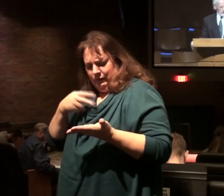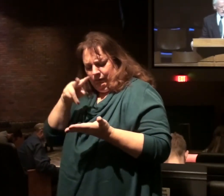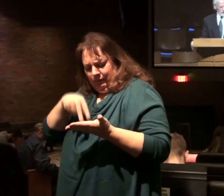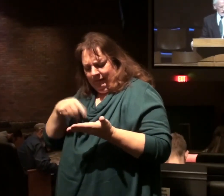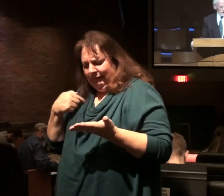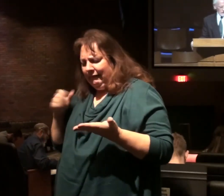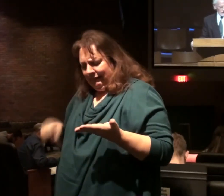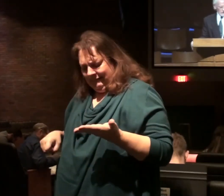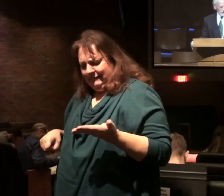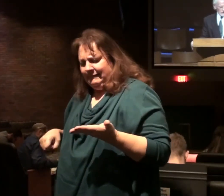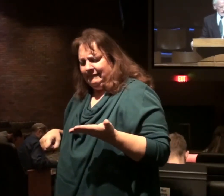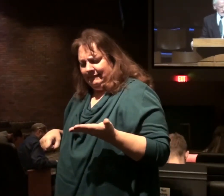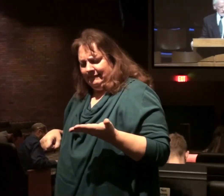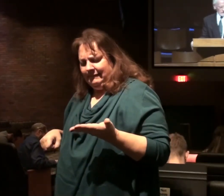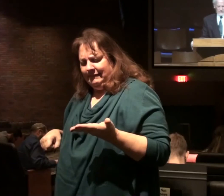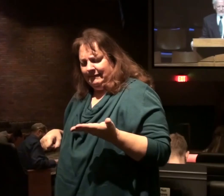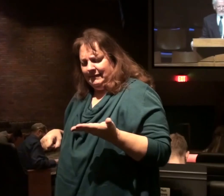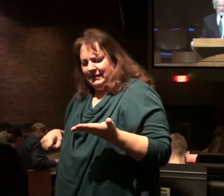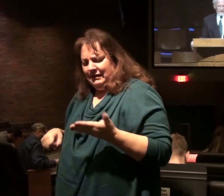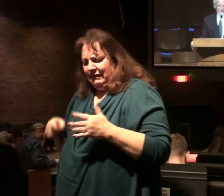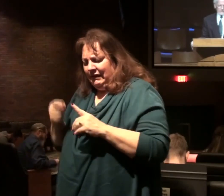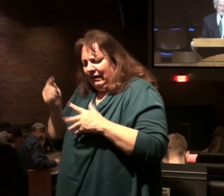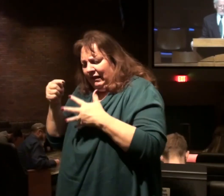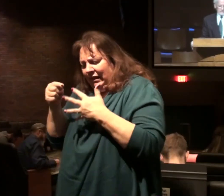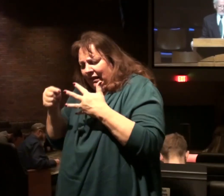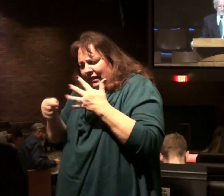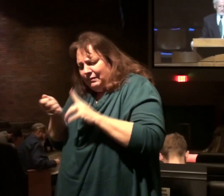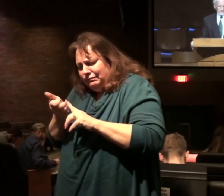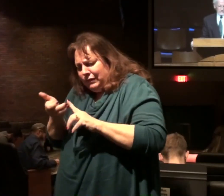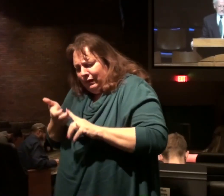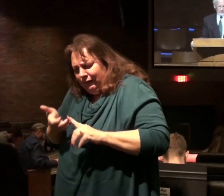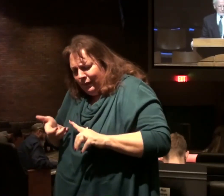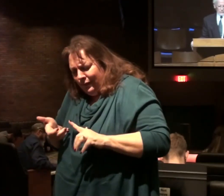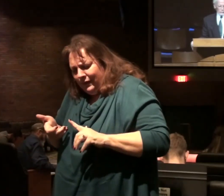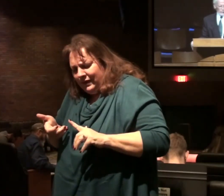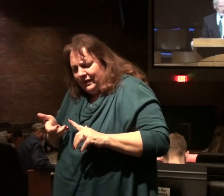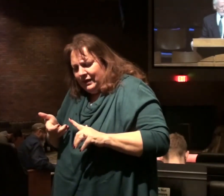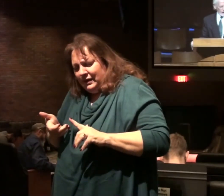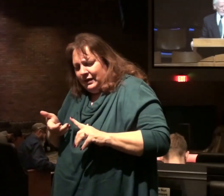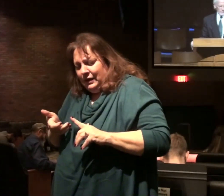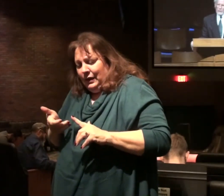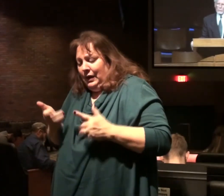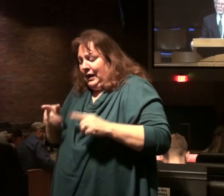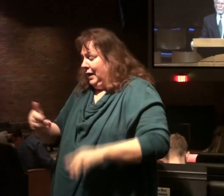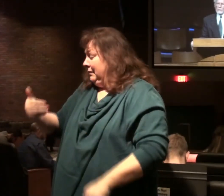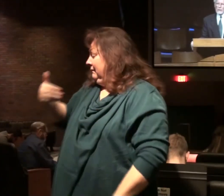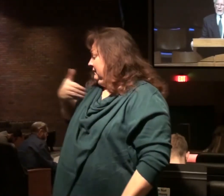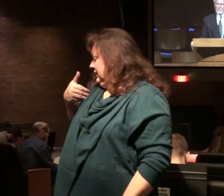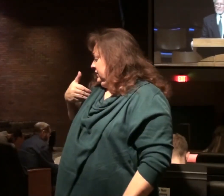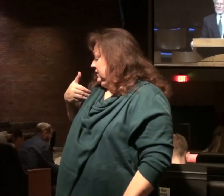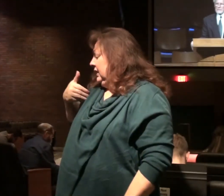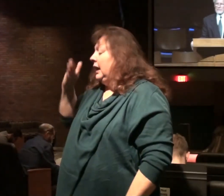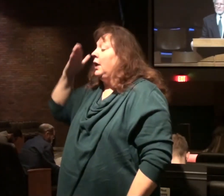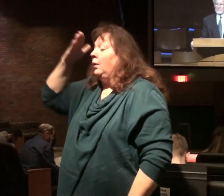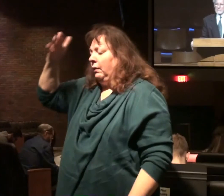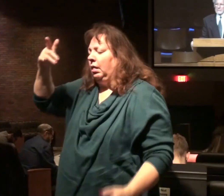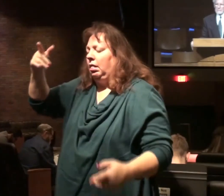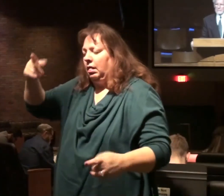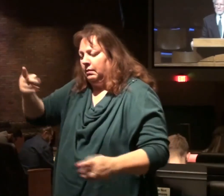to read the details, not only what has happened, but what will happen.